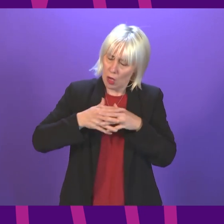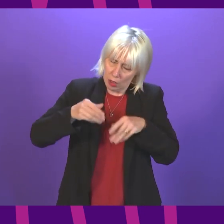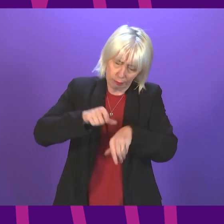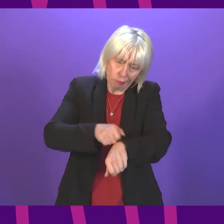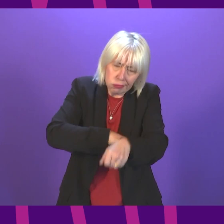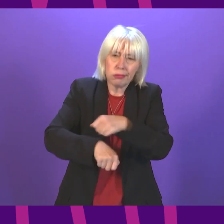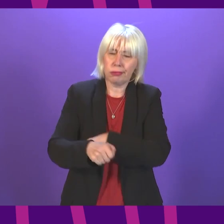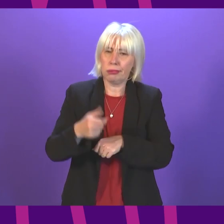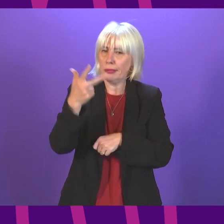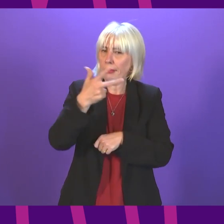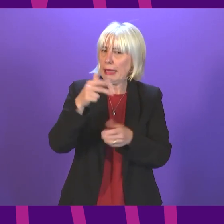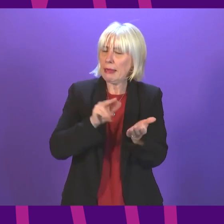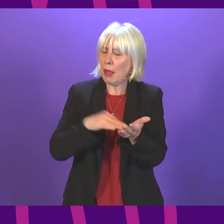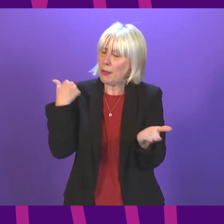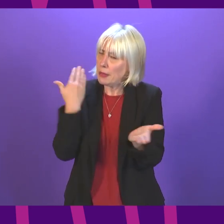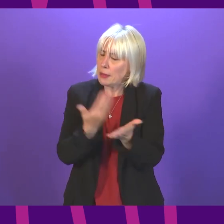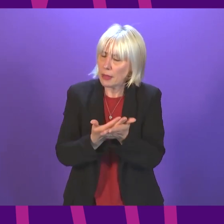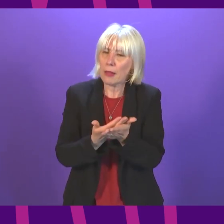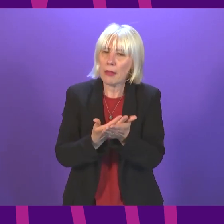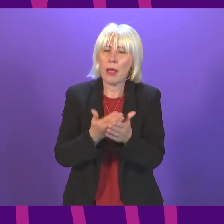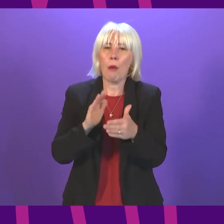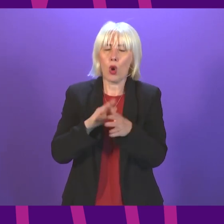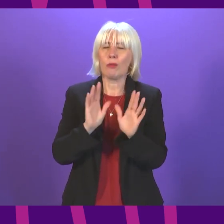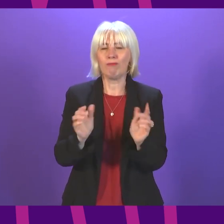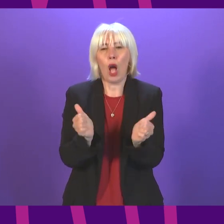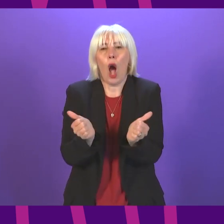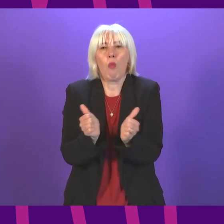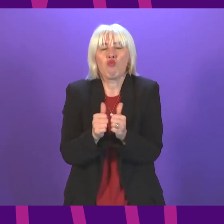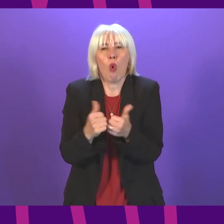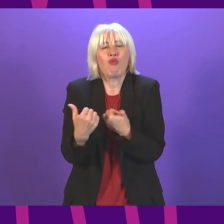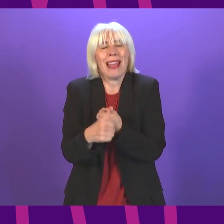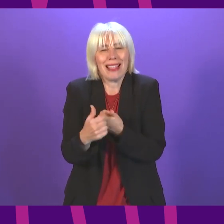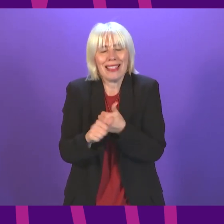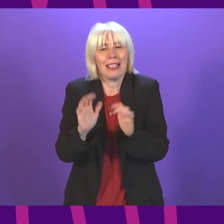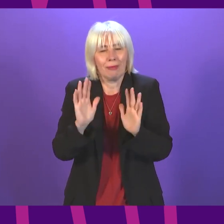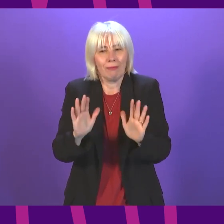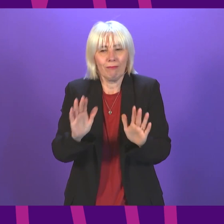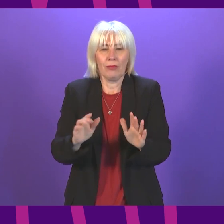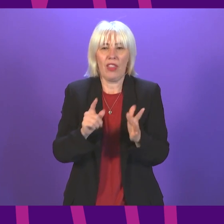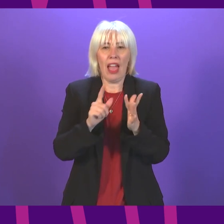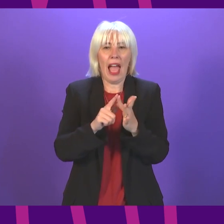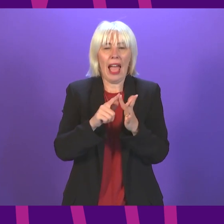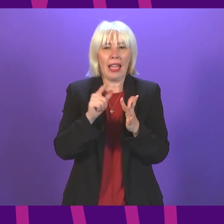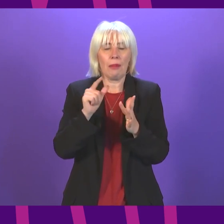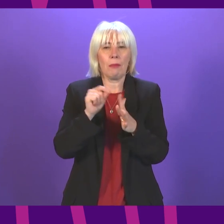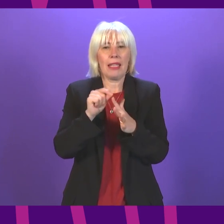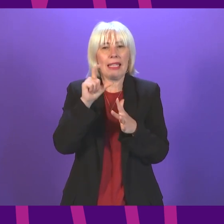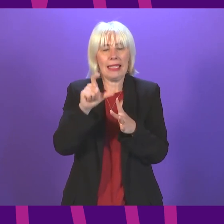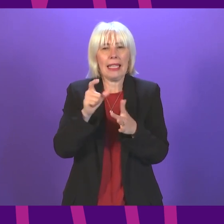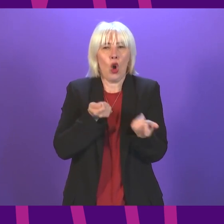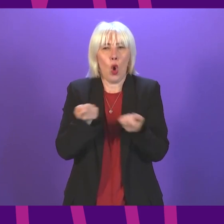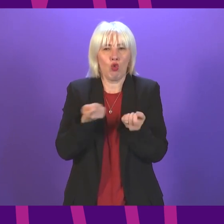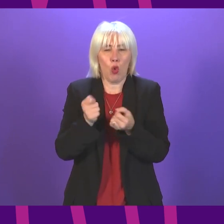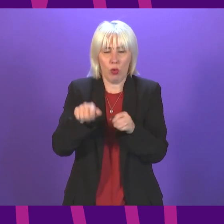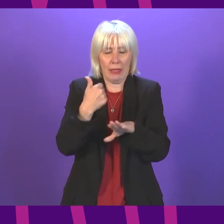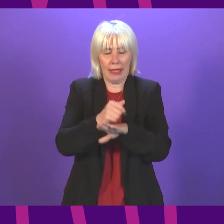months. What I would say to Ms Webber is because of the appropriate and clinically advisable IPC controls in place, therefore